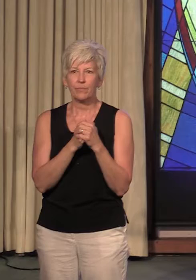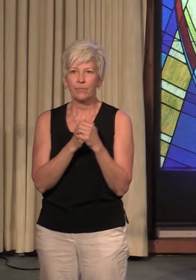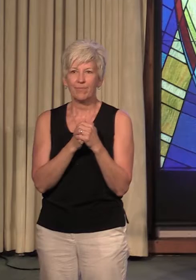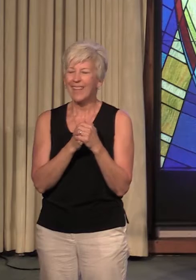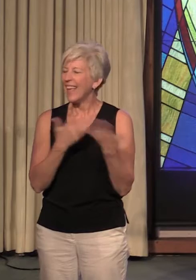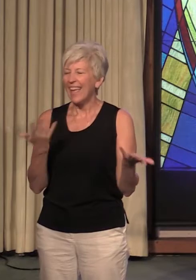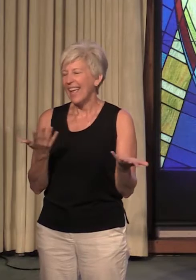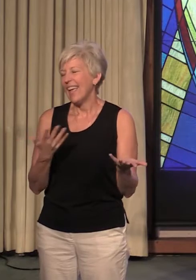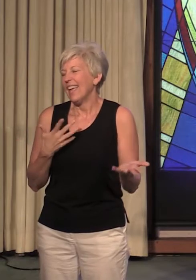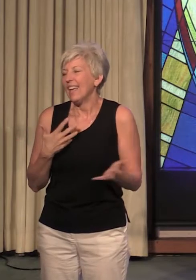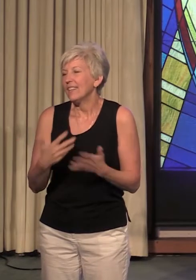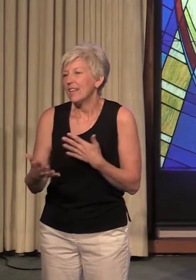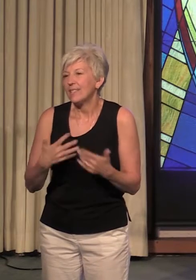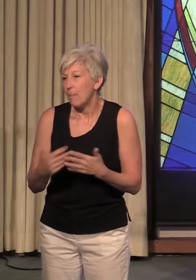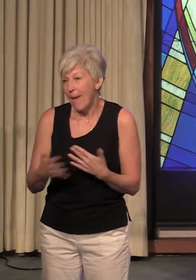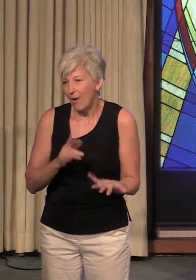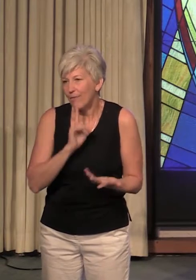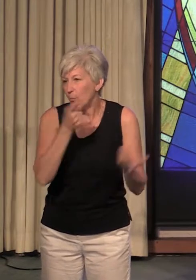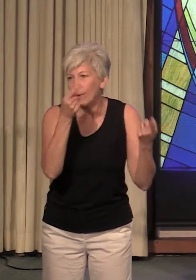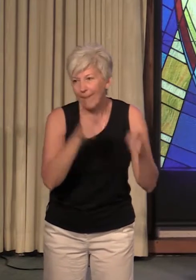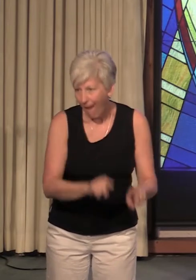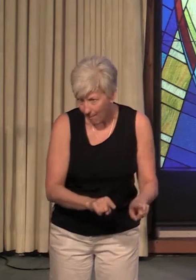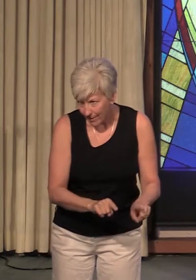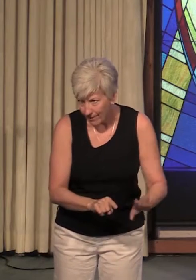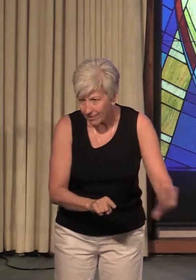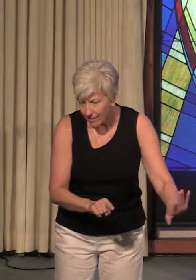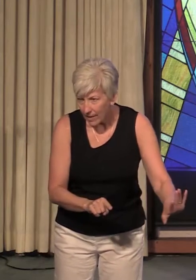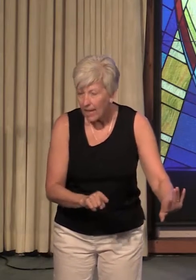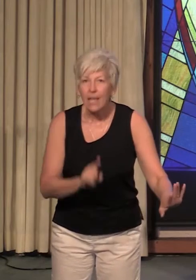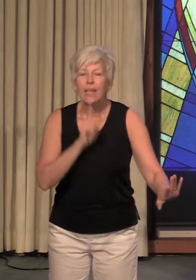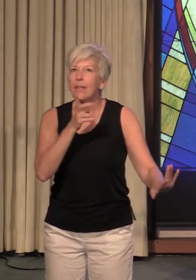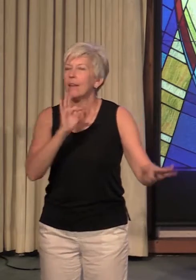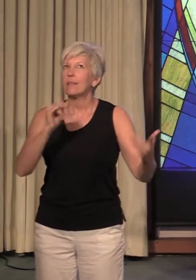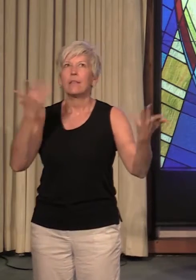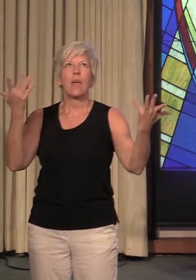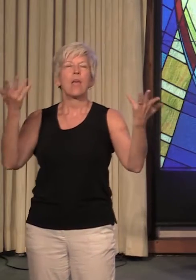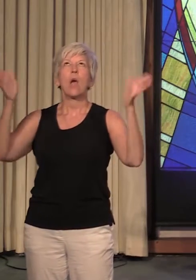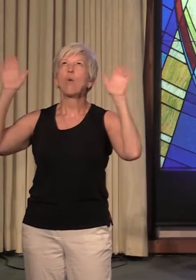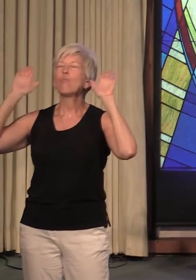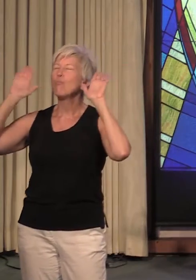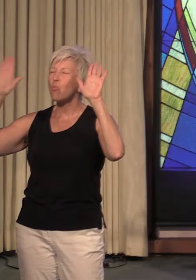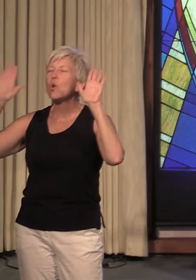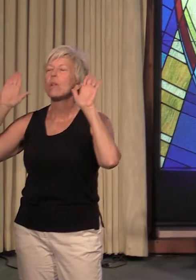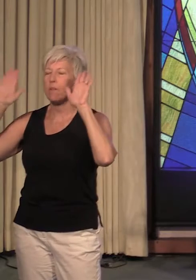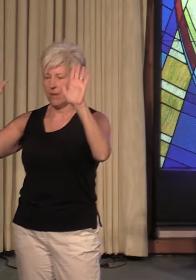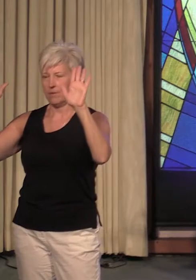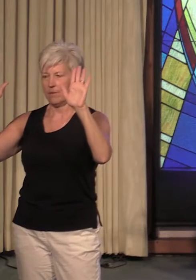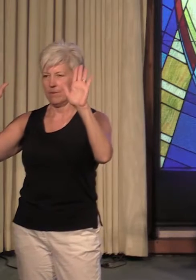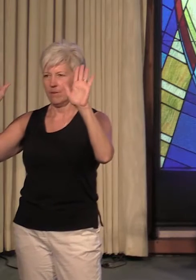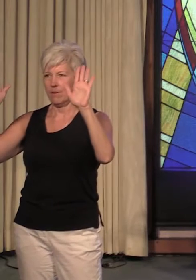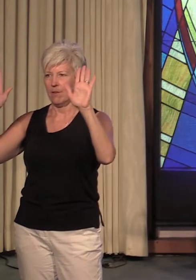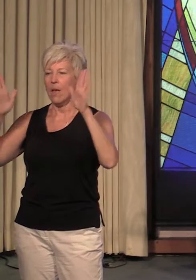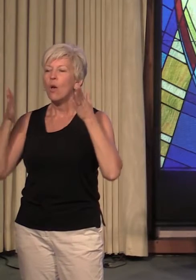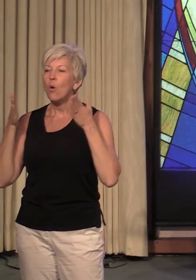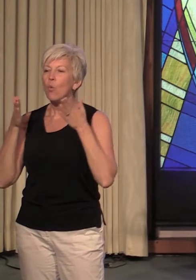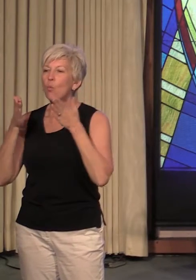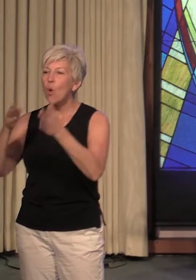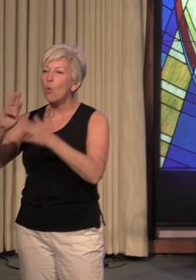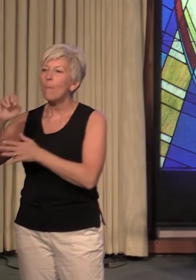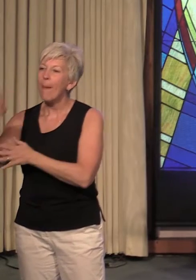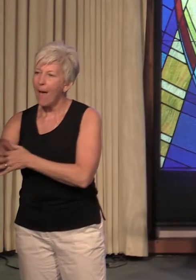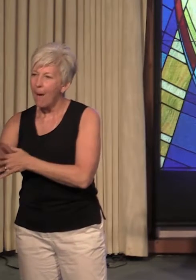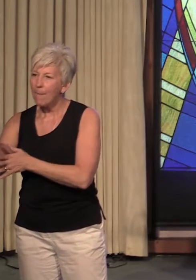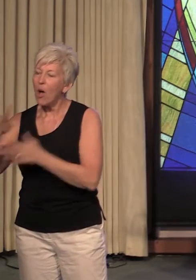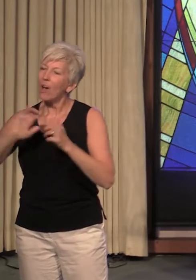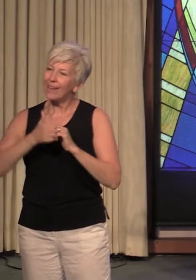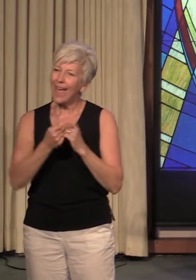you know, it doesn't matter if any of it ever happened factually. It is a brilliant, brilliant road map for us on how to